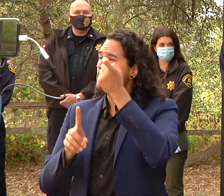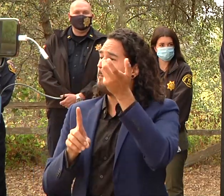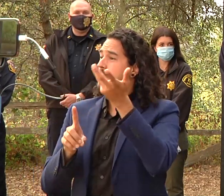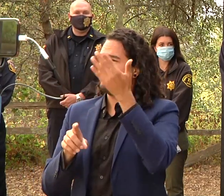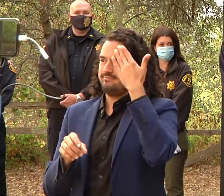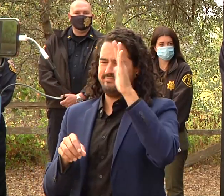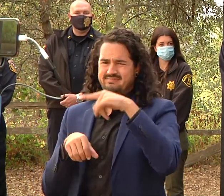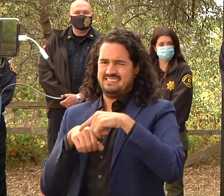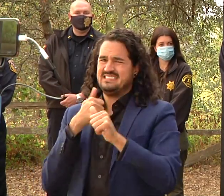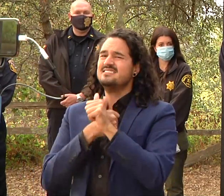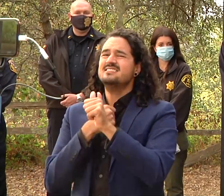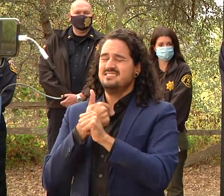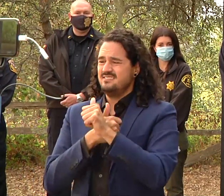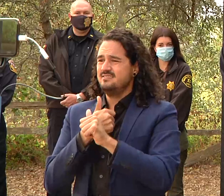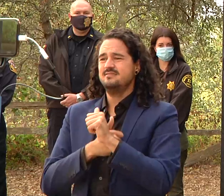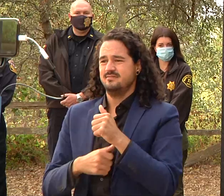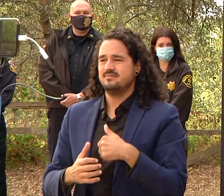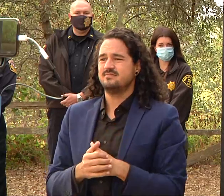incidents